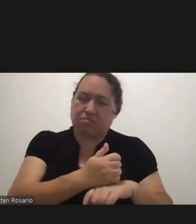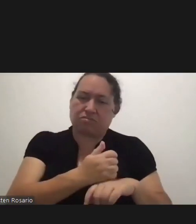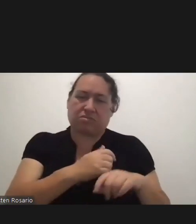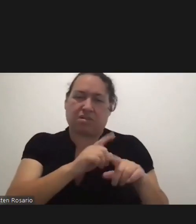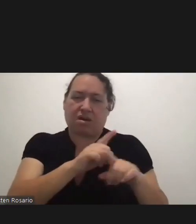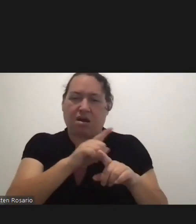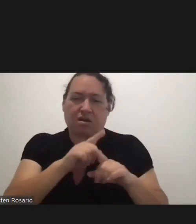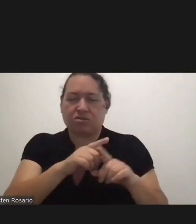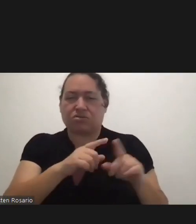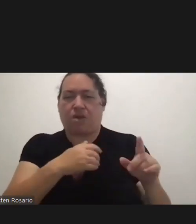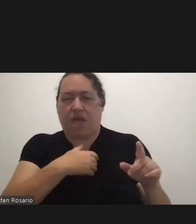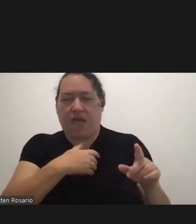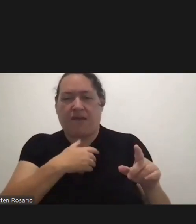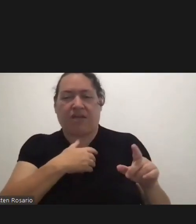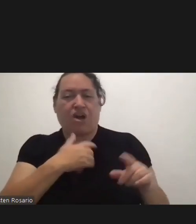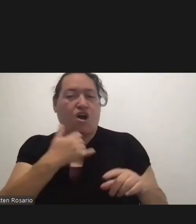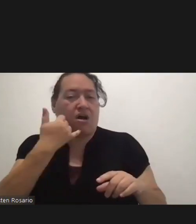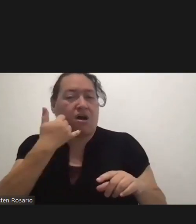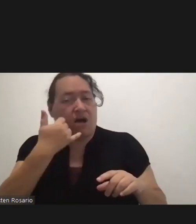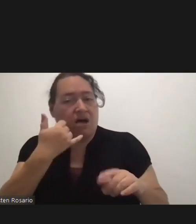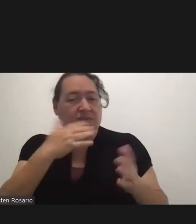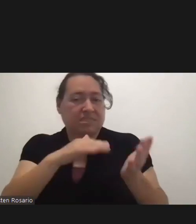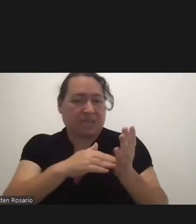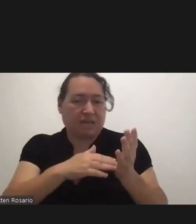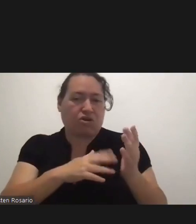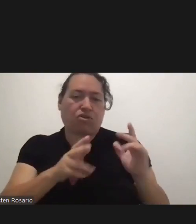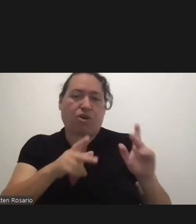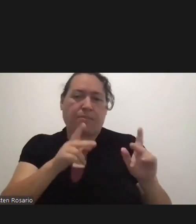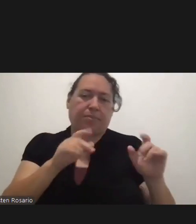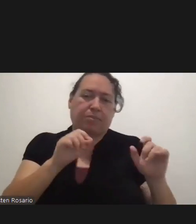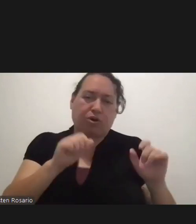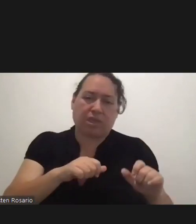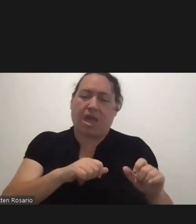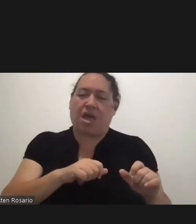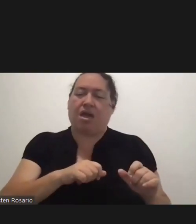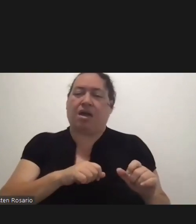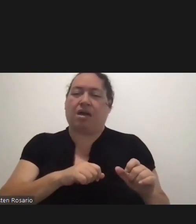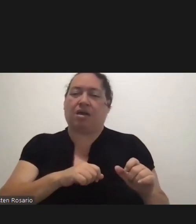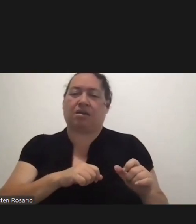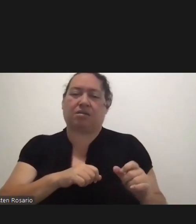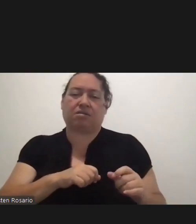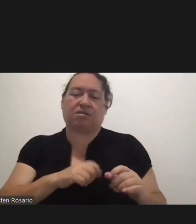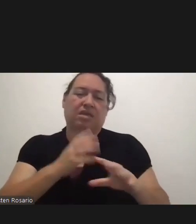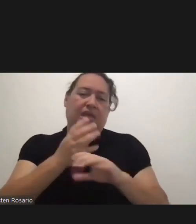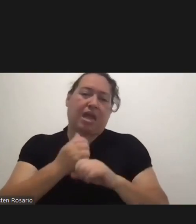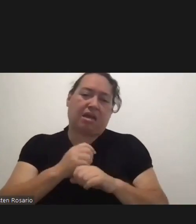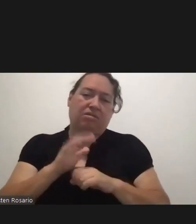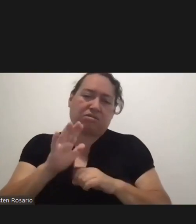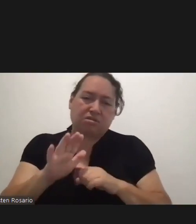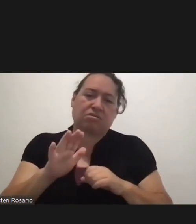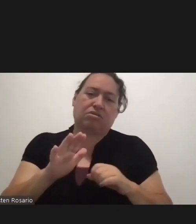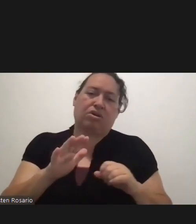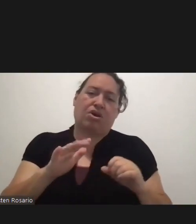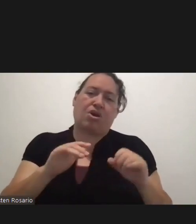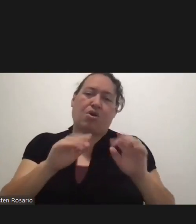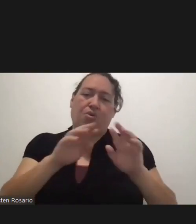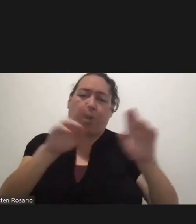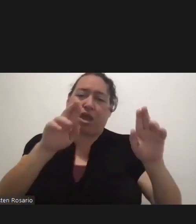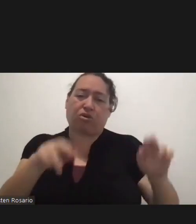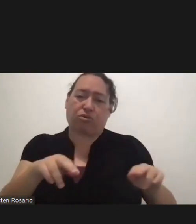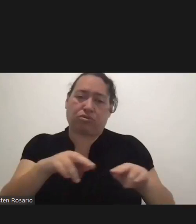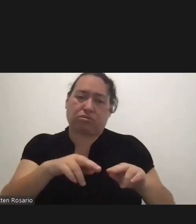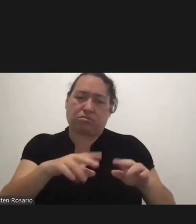to deal with this. And so people can get their record of verification. But again,